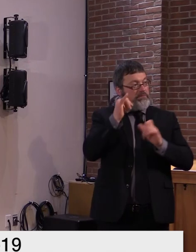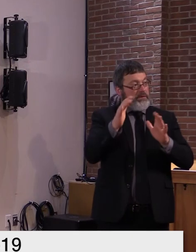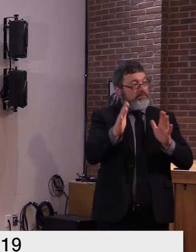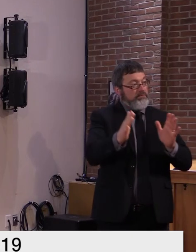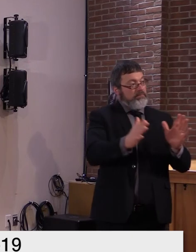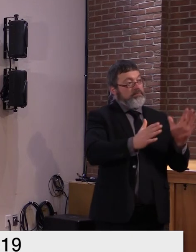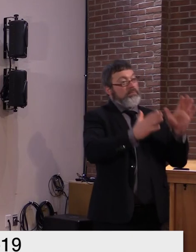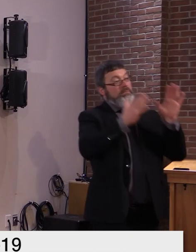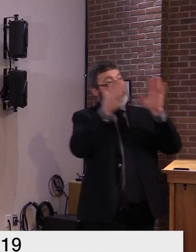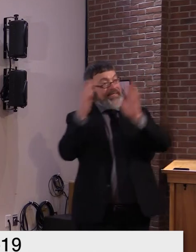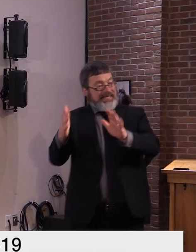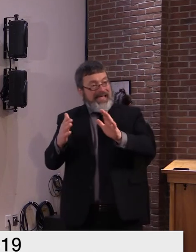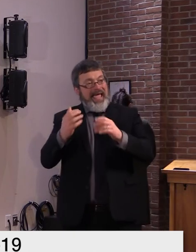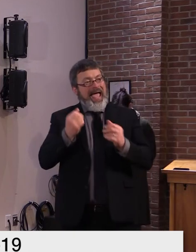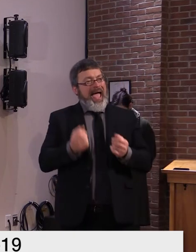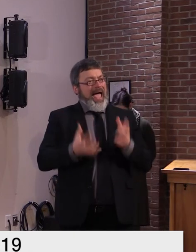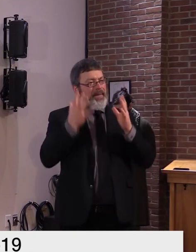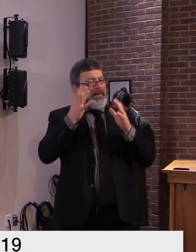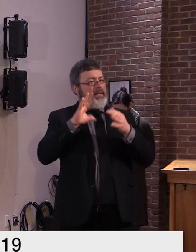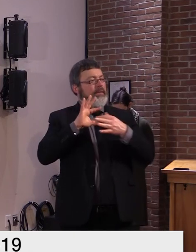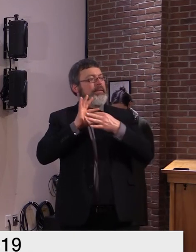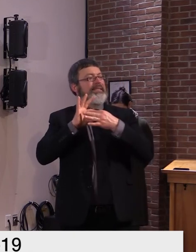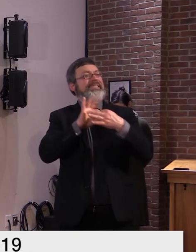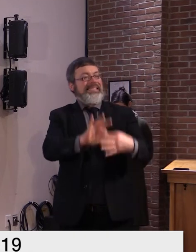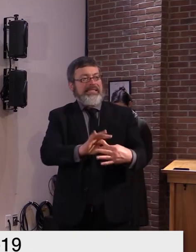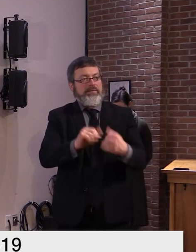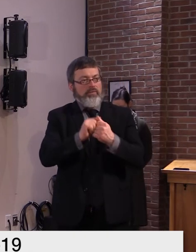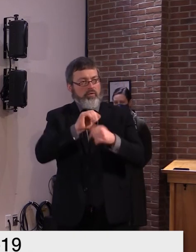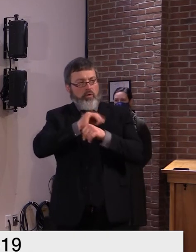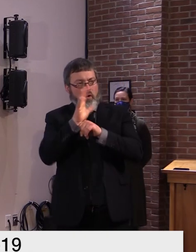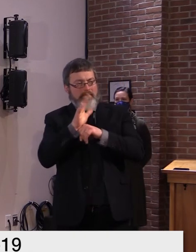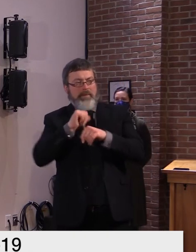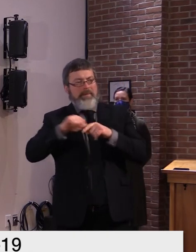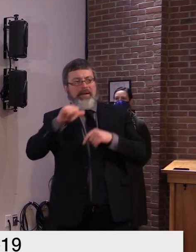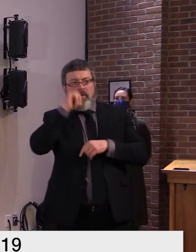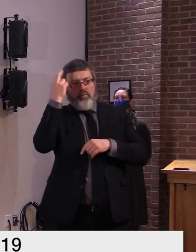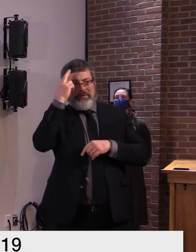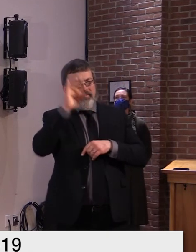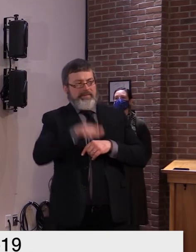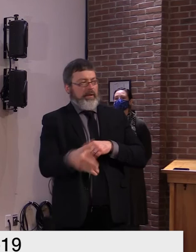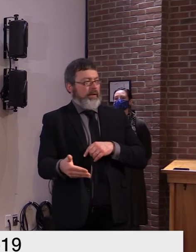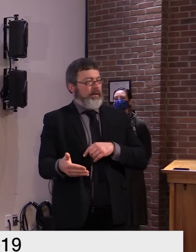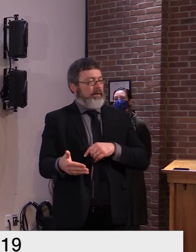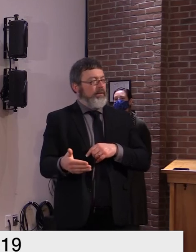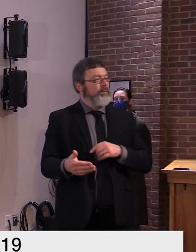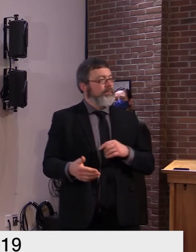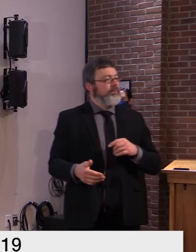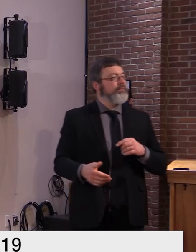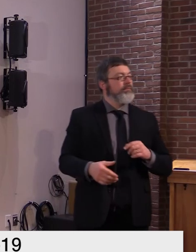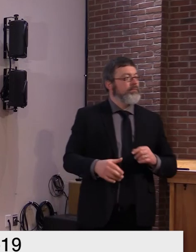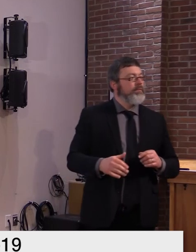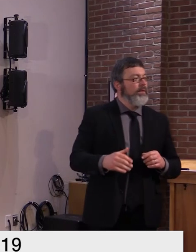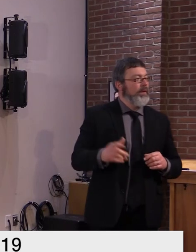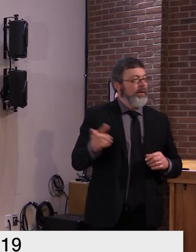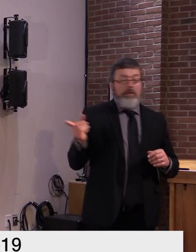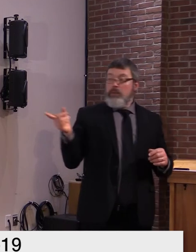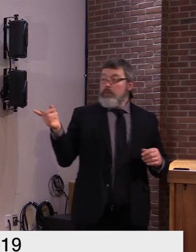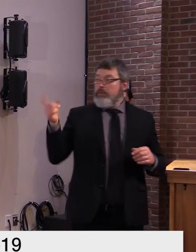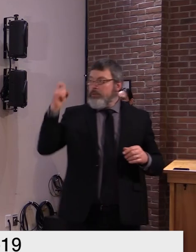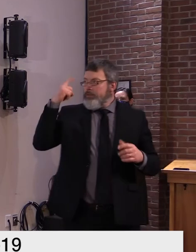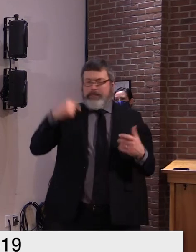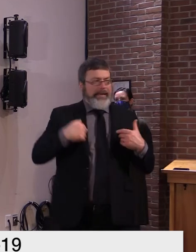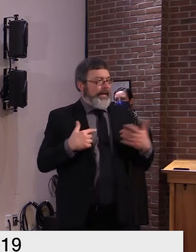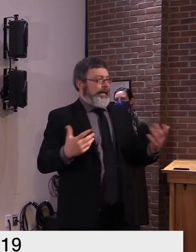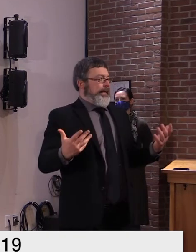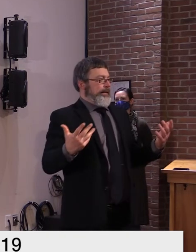I don't have the answer to that guy. I'd be happy to to try and figure that out. I don't I don't have it at my